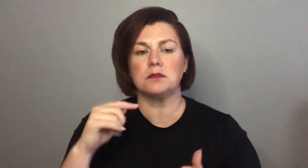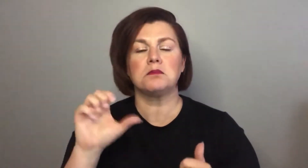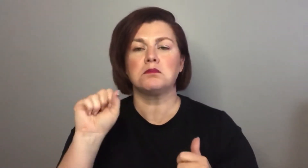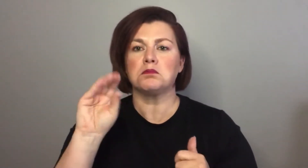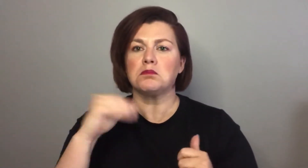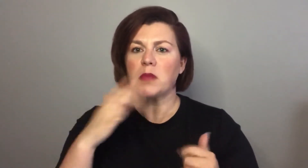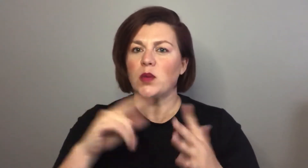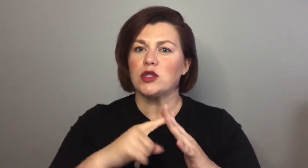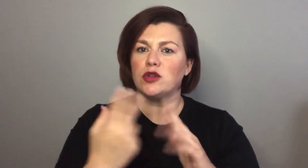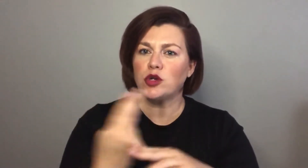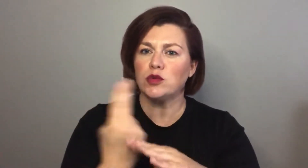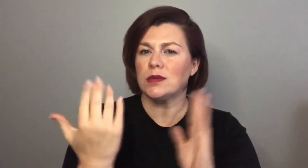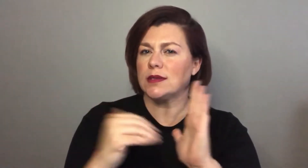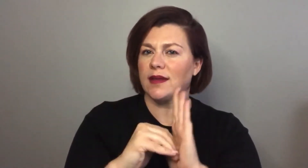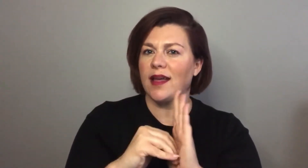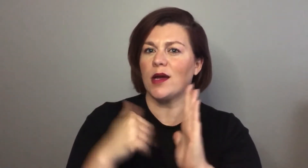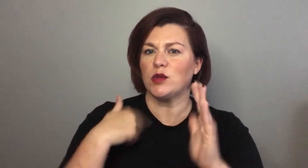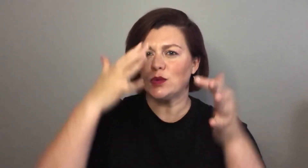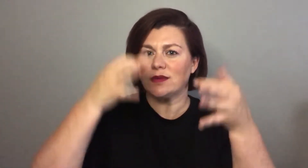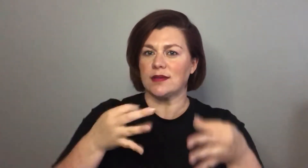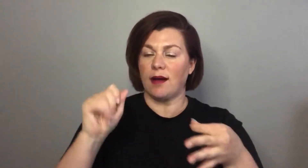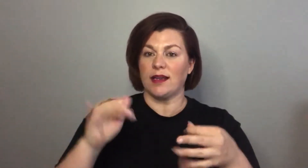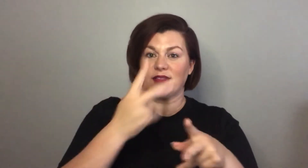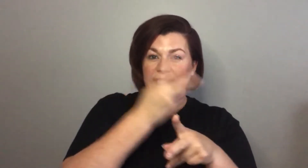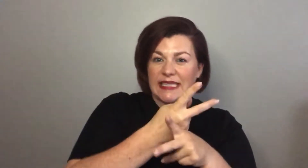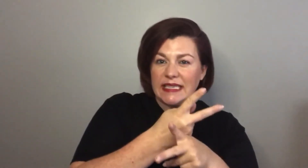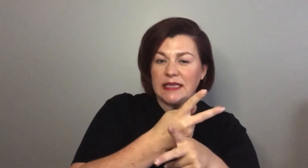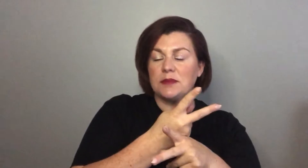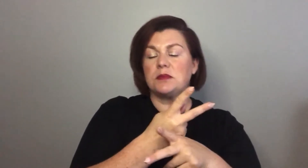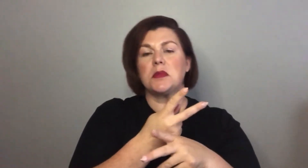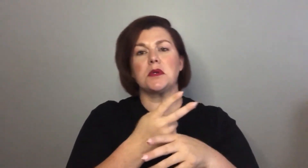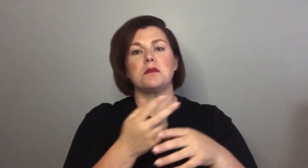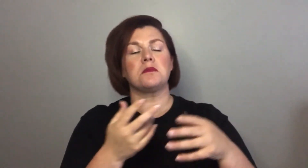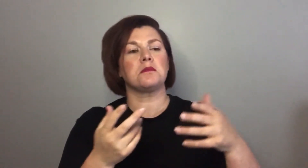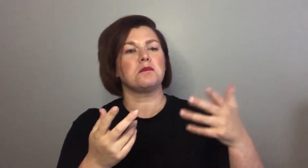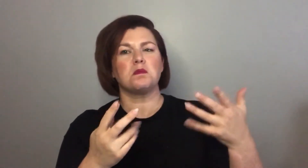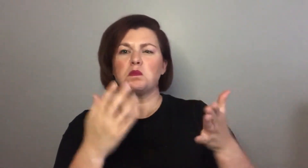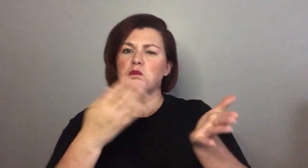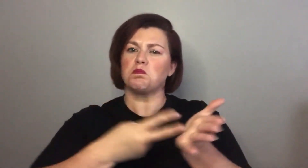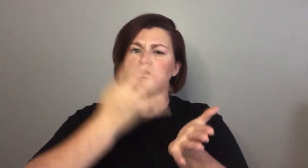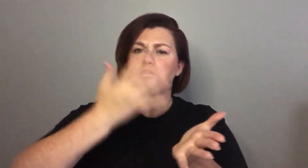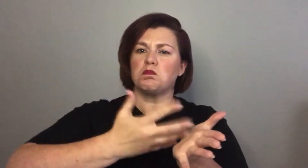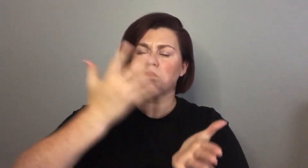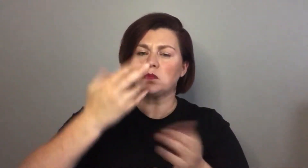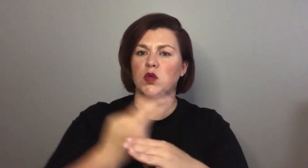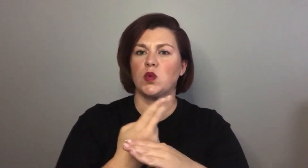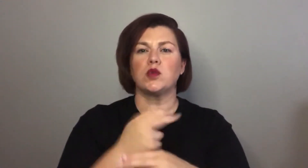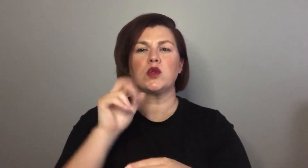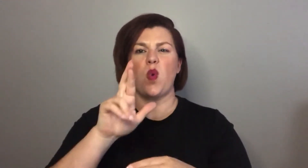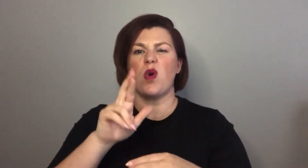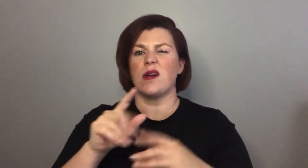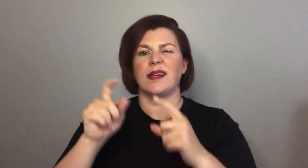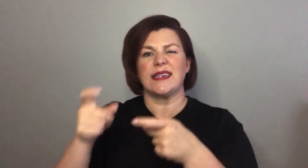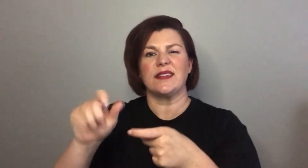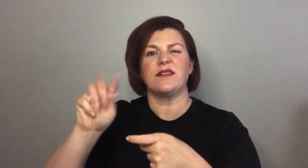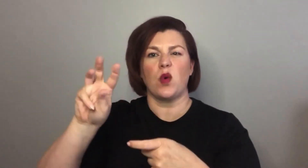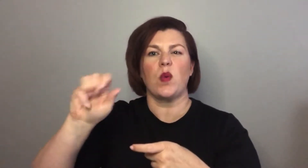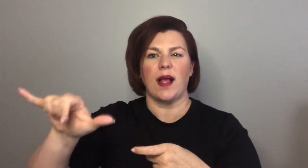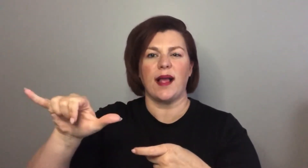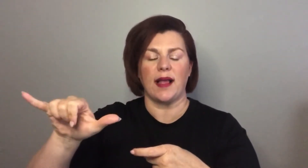with an oily t-zone so a kind of combination skin and it's good for that so I'm going to use it a little bit more